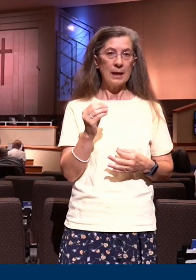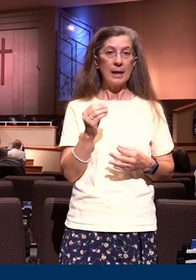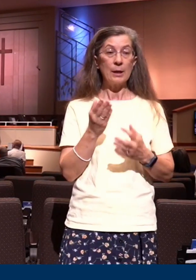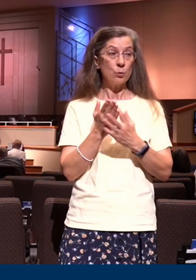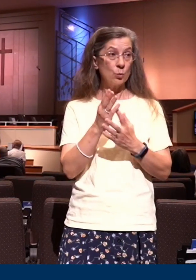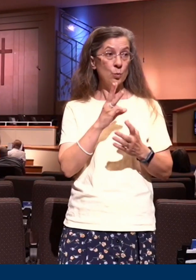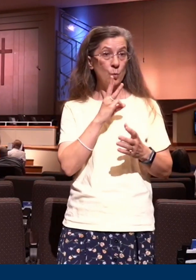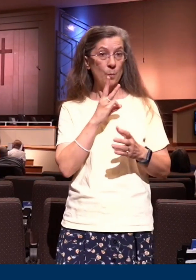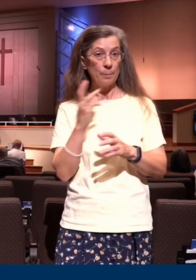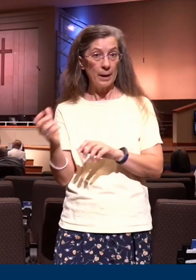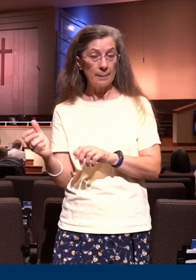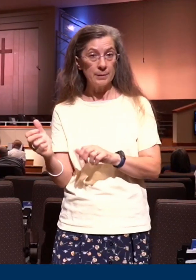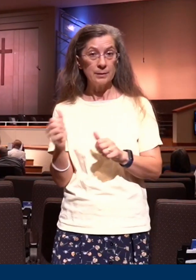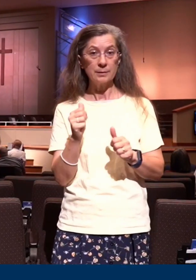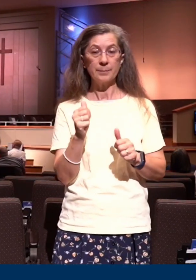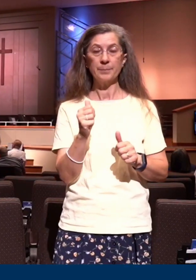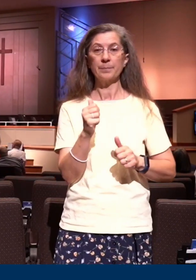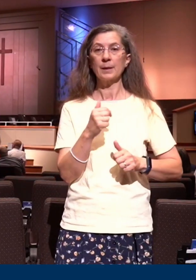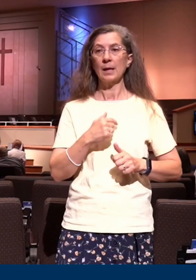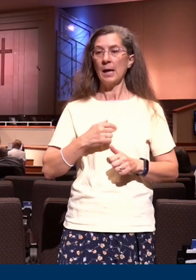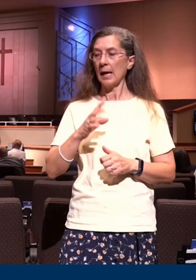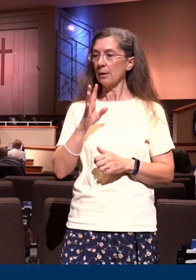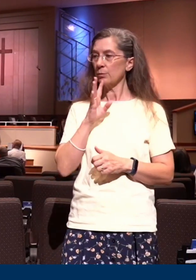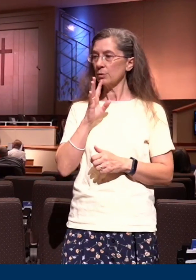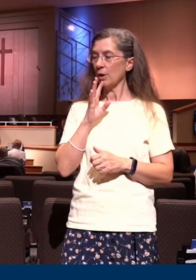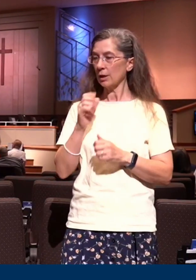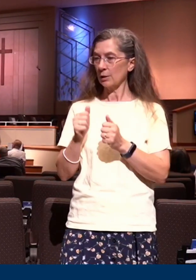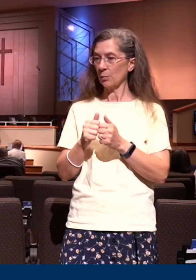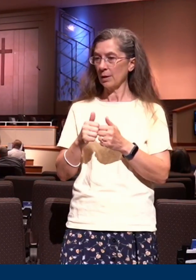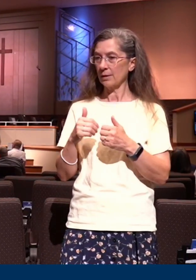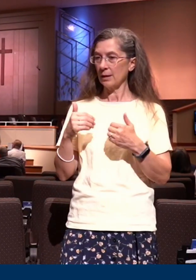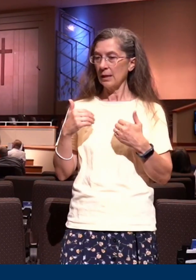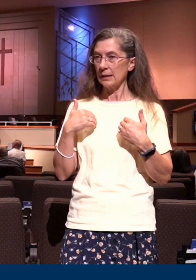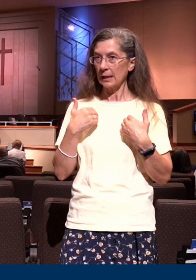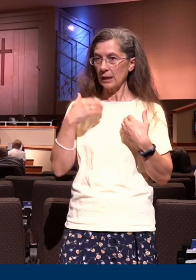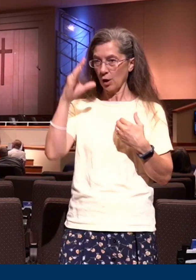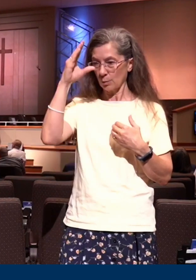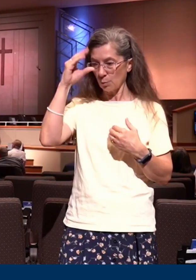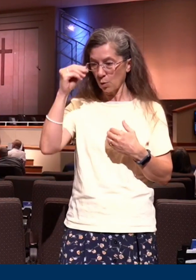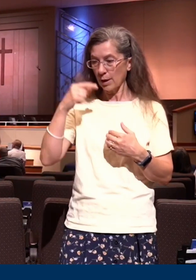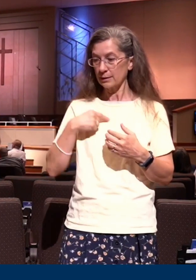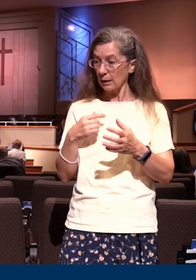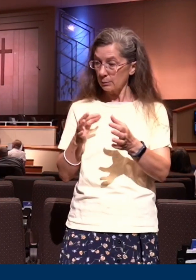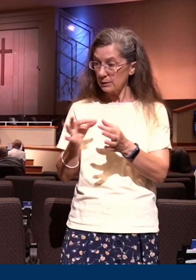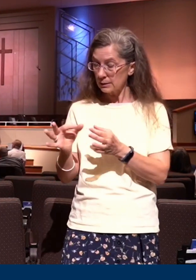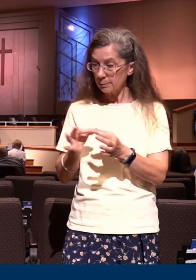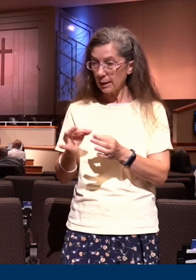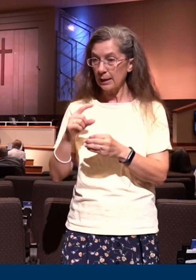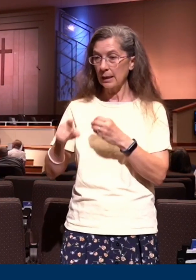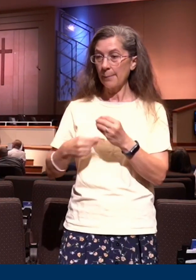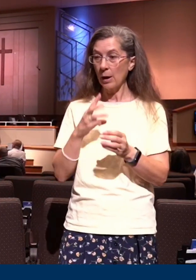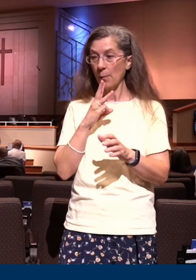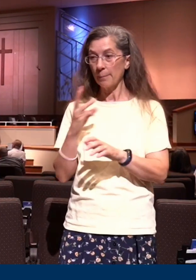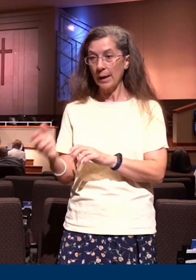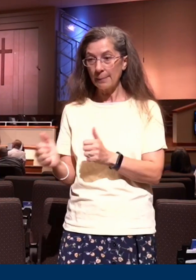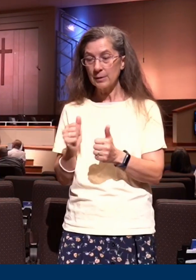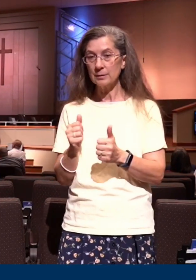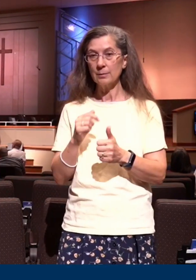I was just talking with the three young men who were baptized tonight and explaining to them as we review. We always talk to the children about